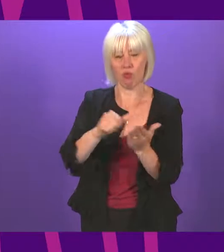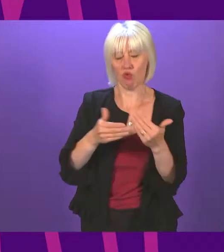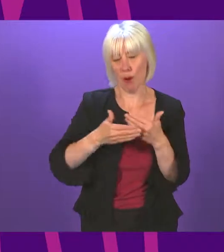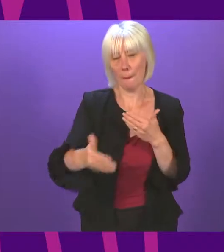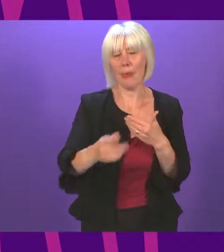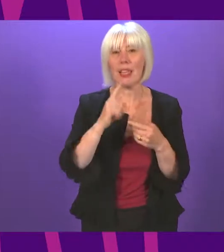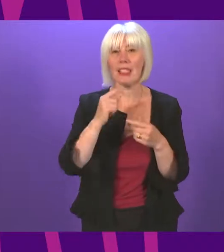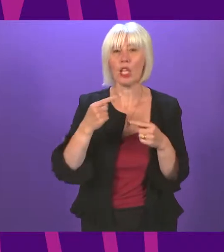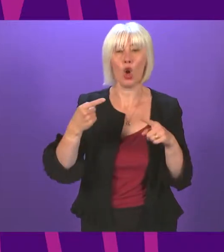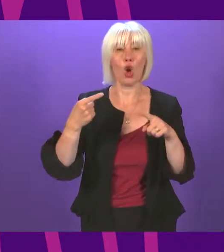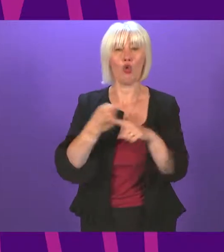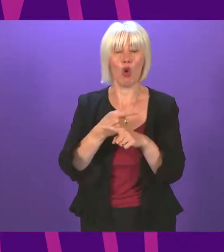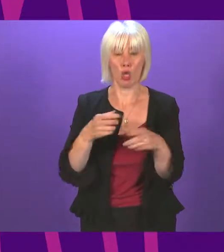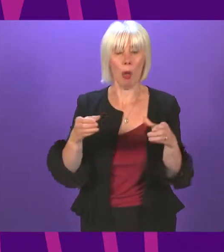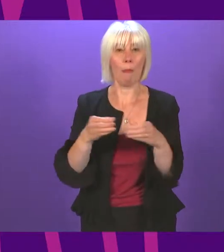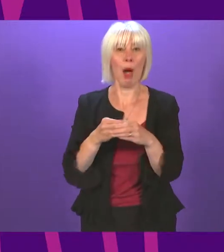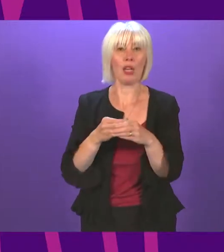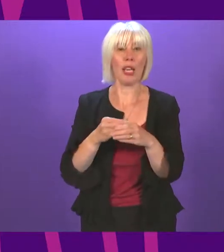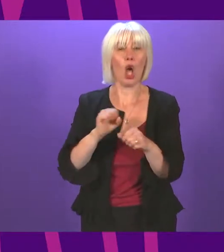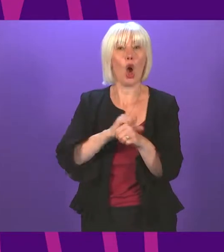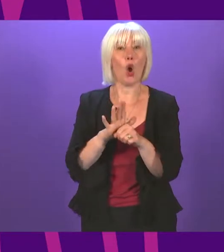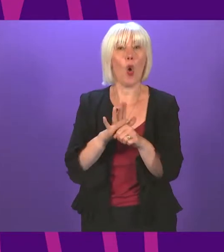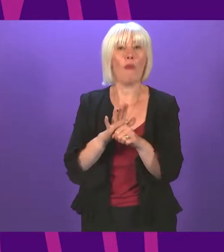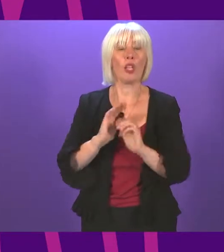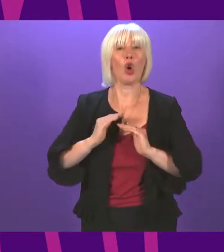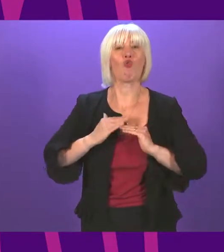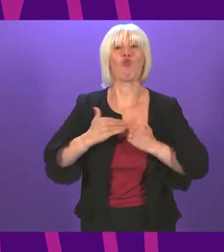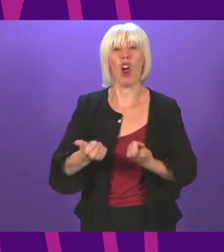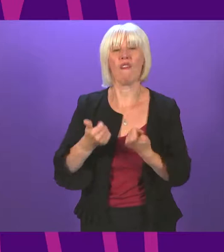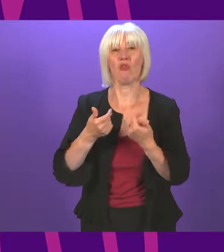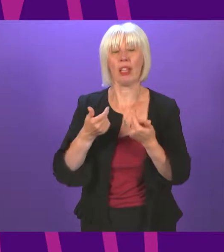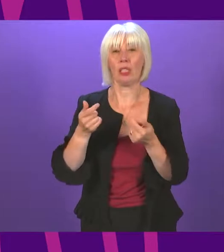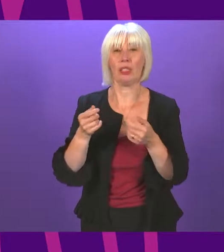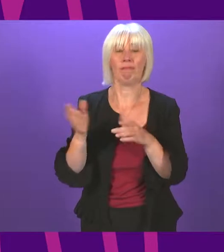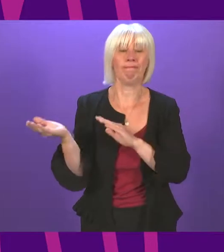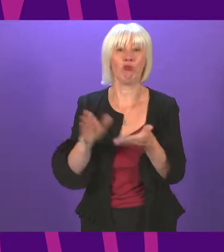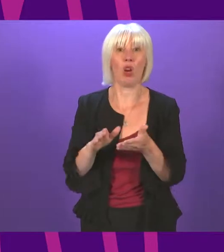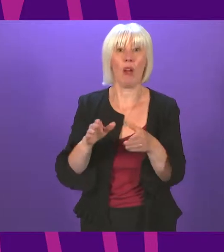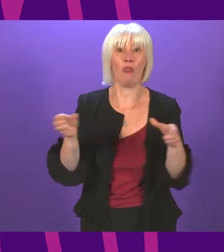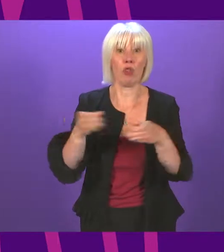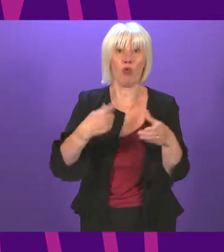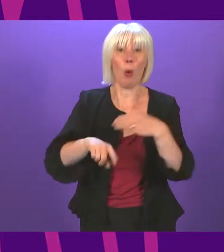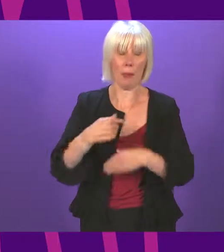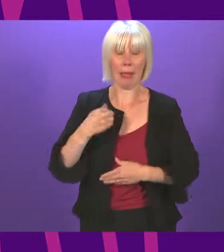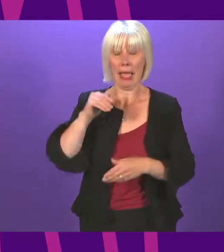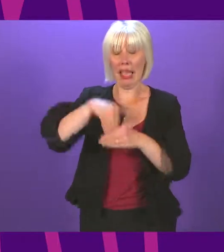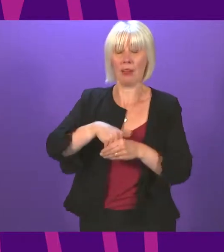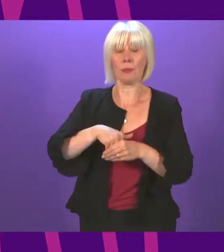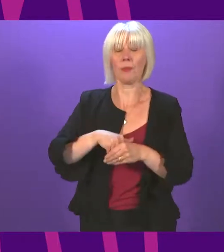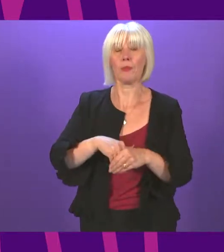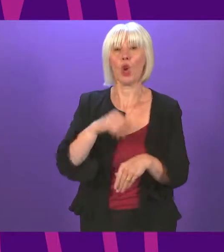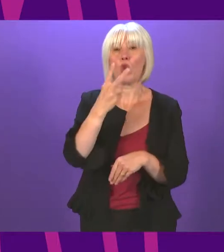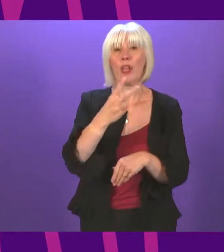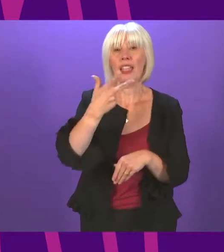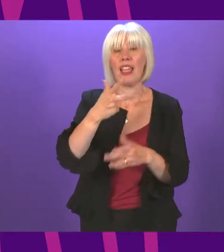of the cross-party Covid recovery group, on which I and other members across the Chamber serve. On the 28th of June, I replied